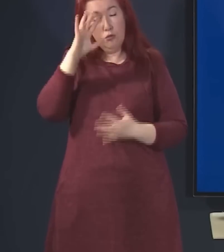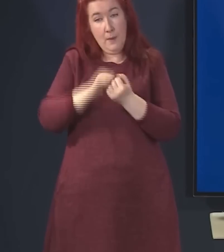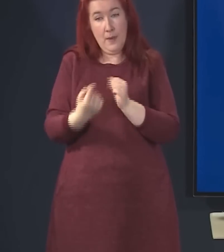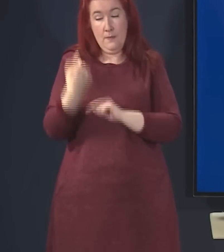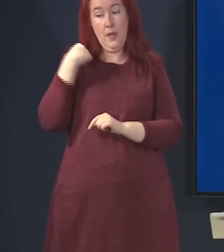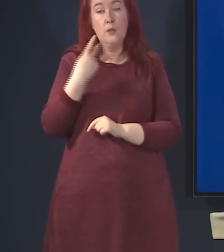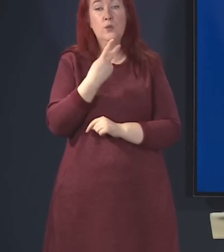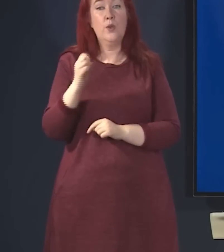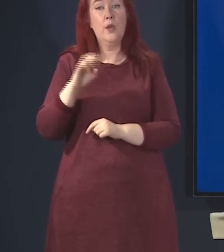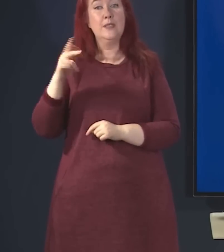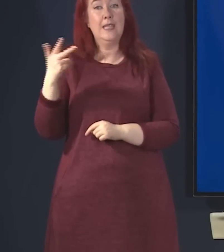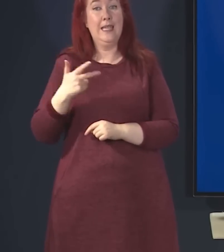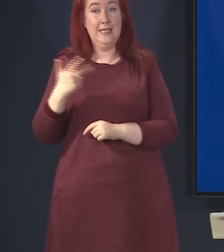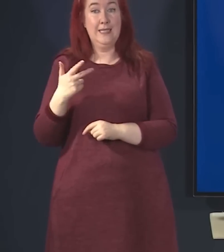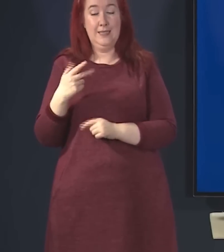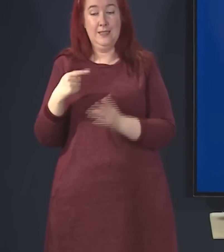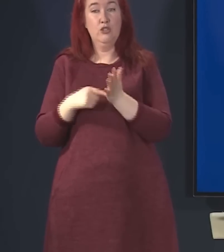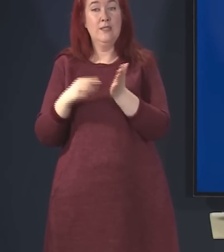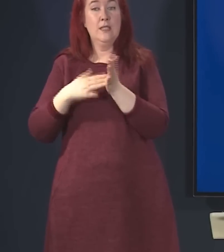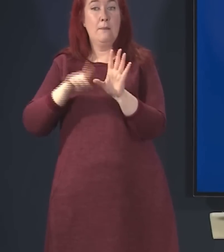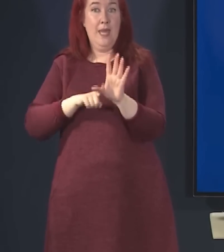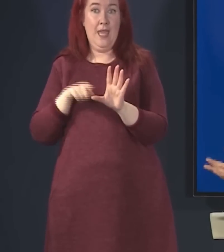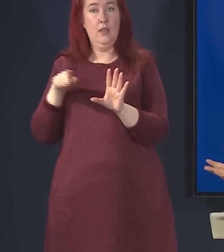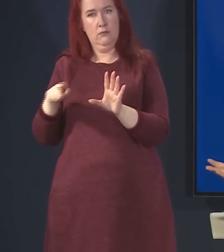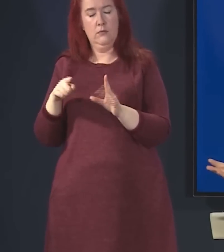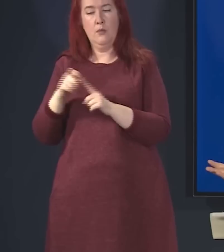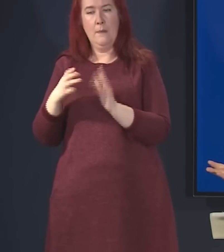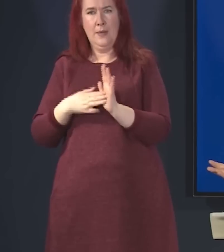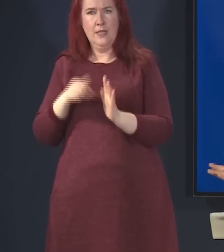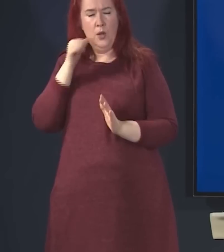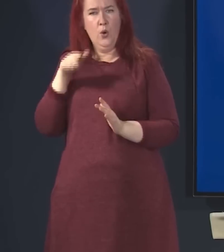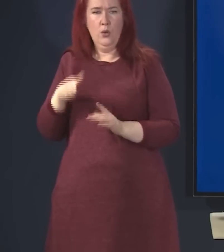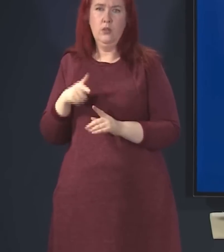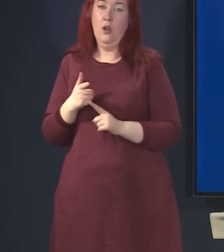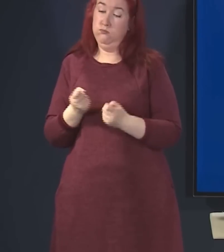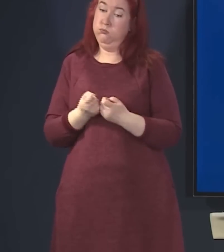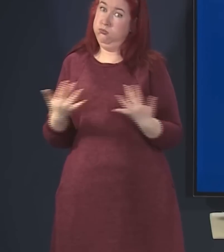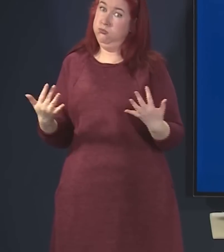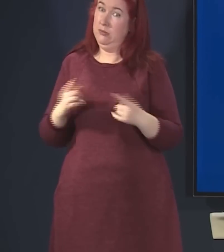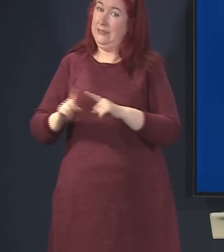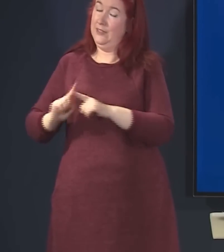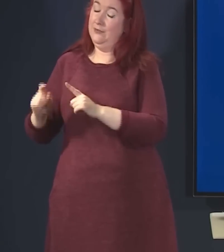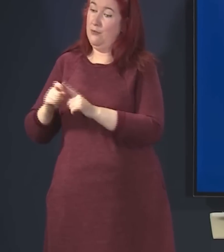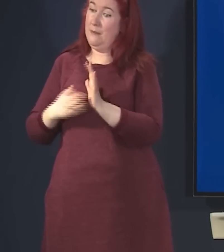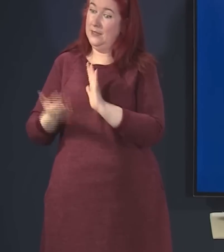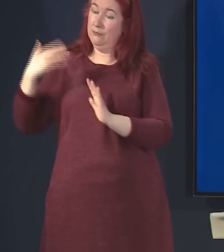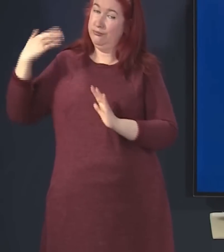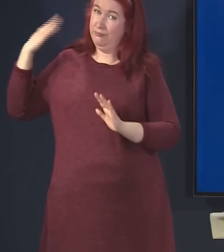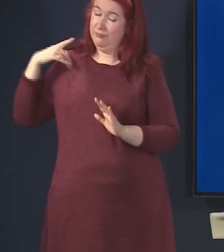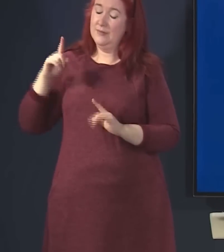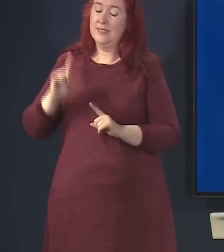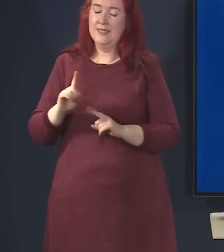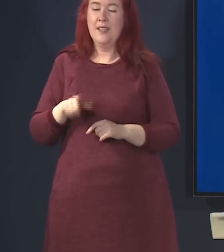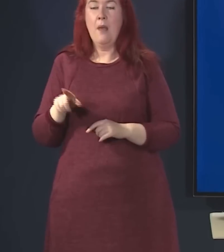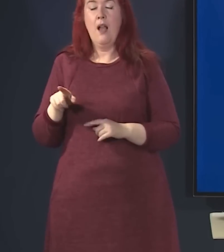2018, when Theresa May was Prime Minister, and I accept that is, to use the technical term from earlier on, oodles of Prime Ministers ago, but